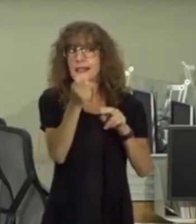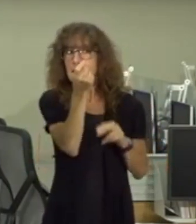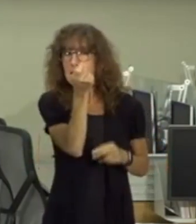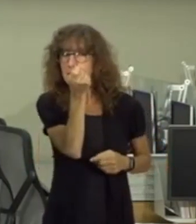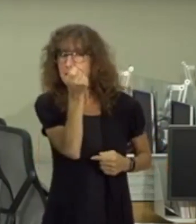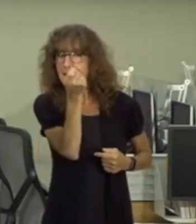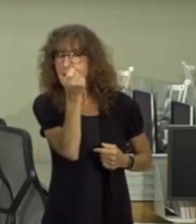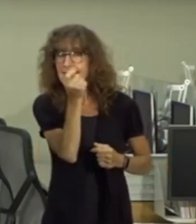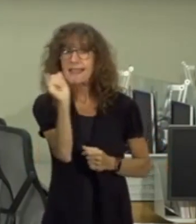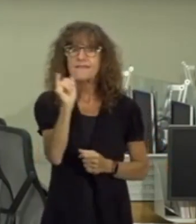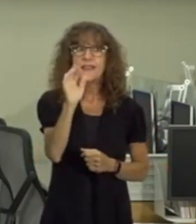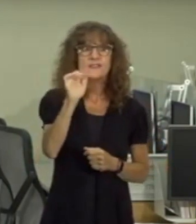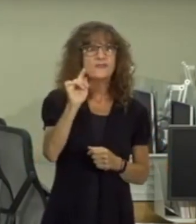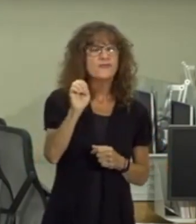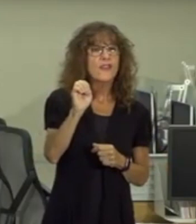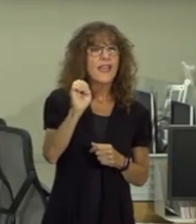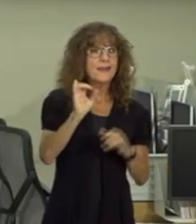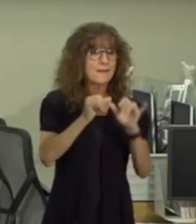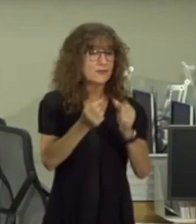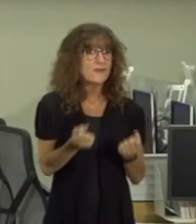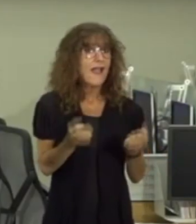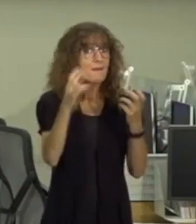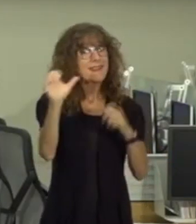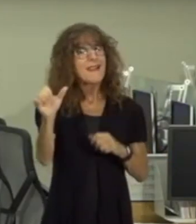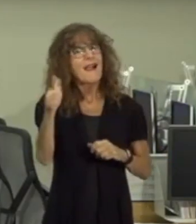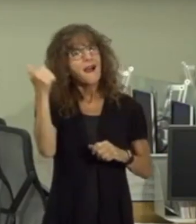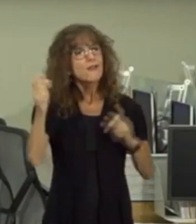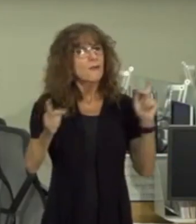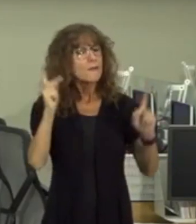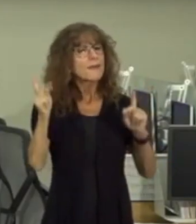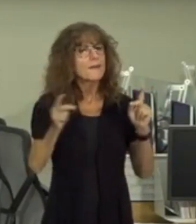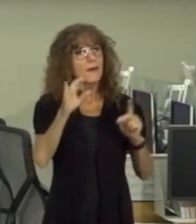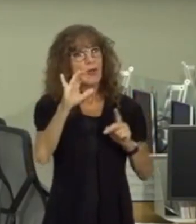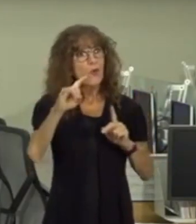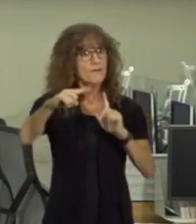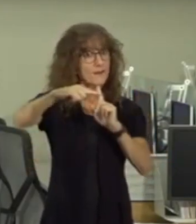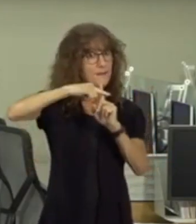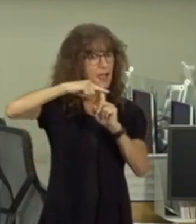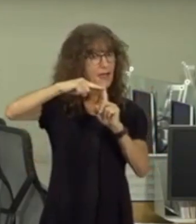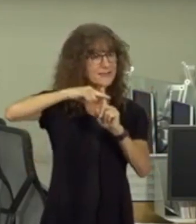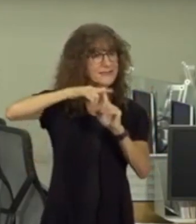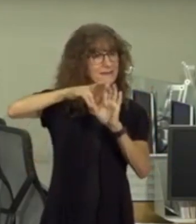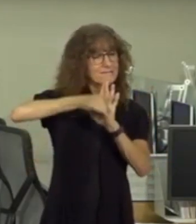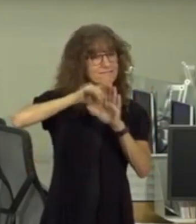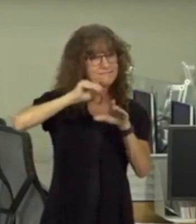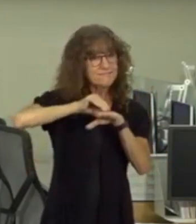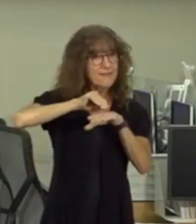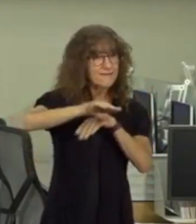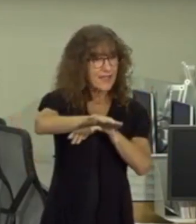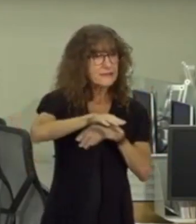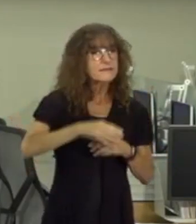the infection rate measures how many other people a covet positive person can infect